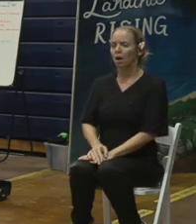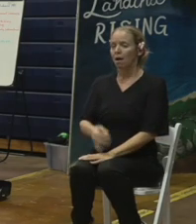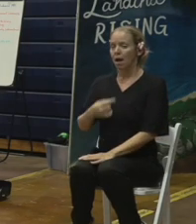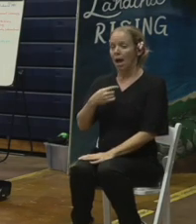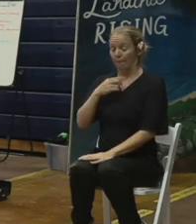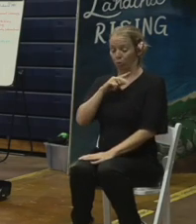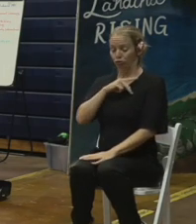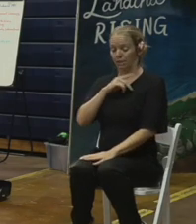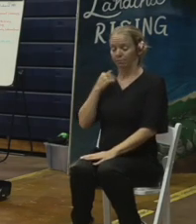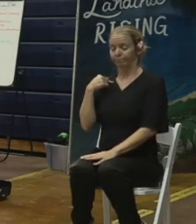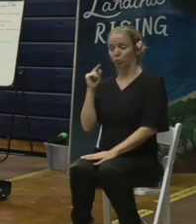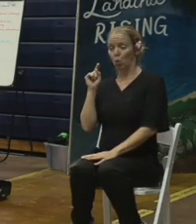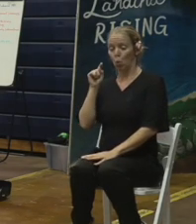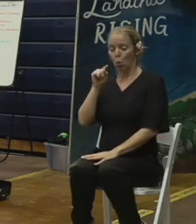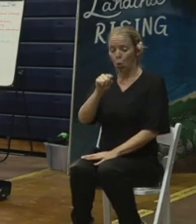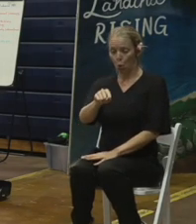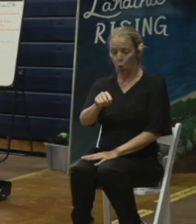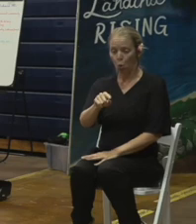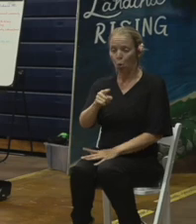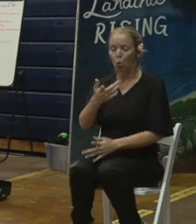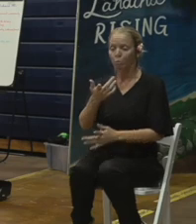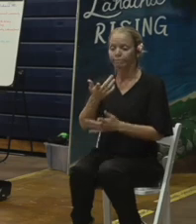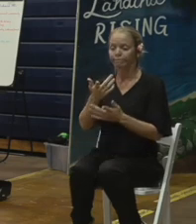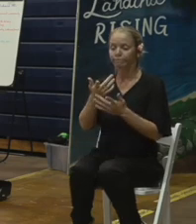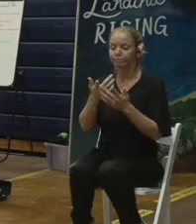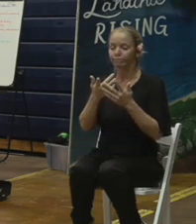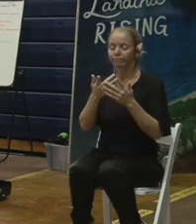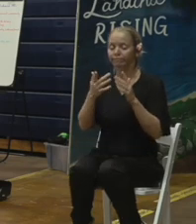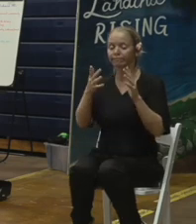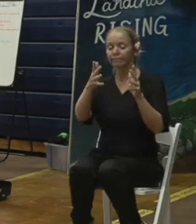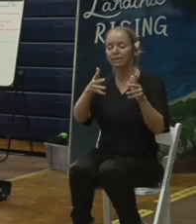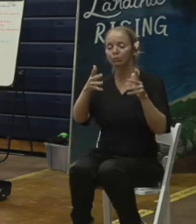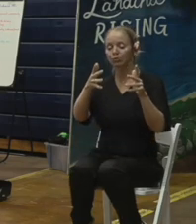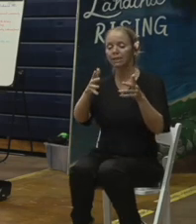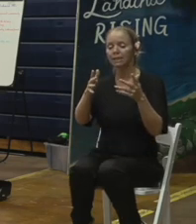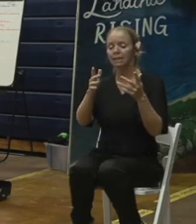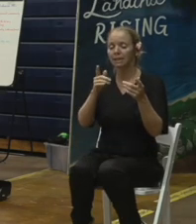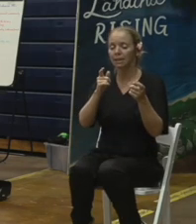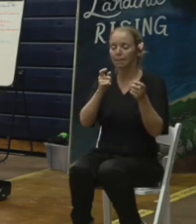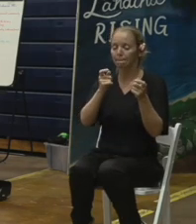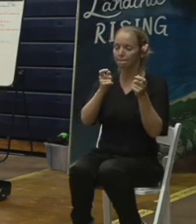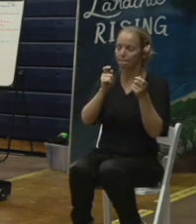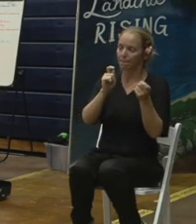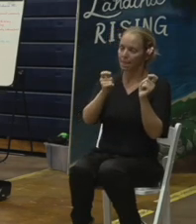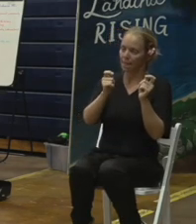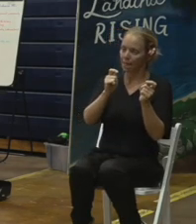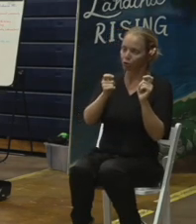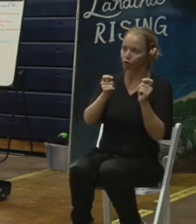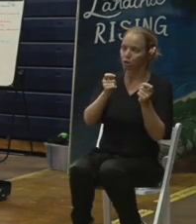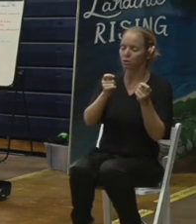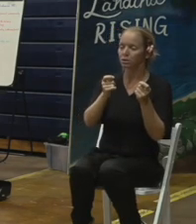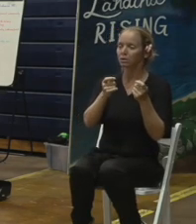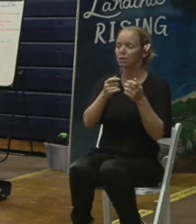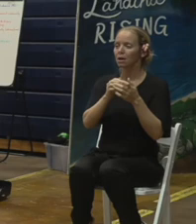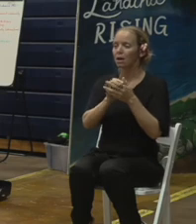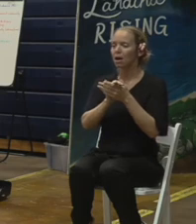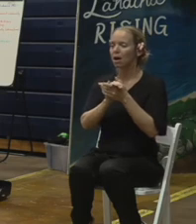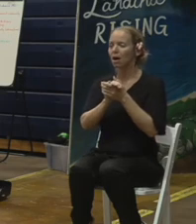went to a presentation regarding bioremediation. That is one of the things we can look at. It was posed to